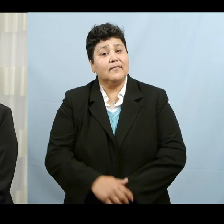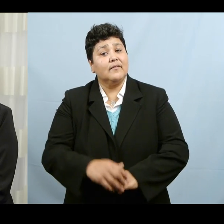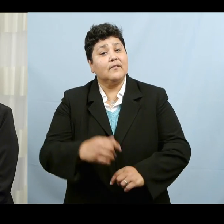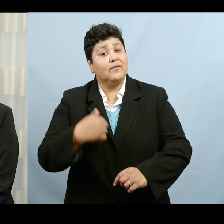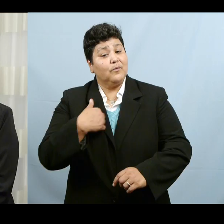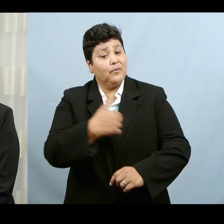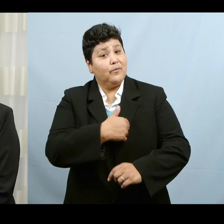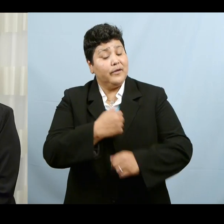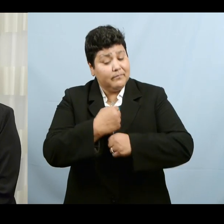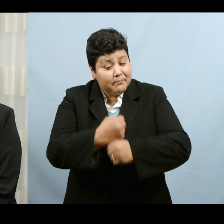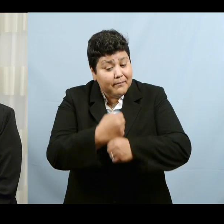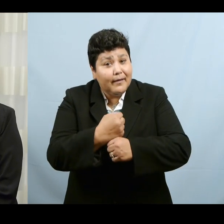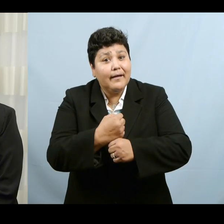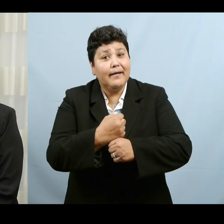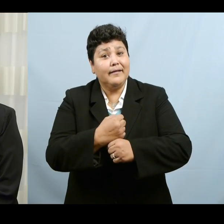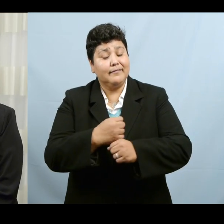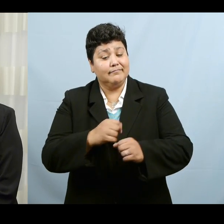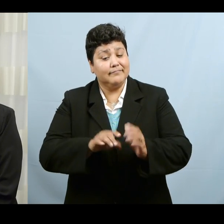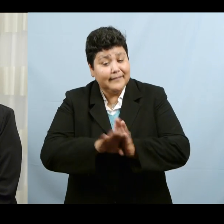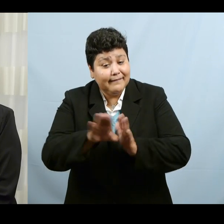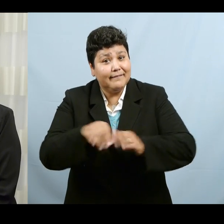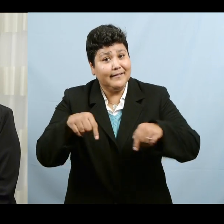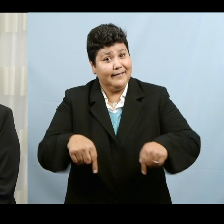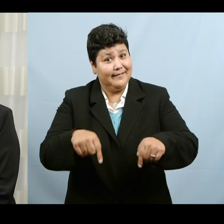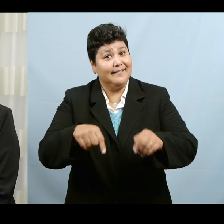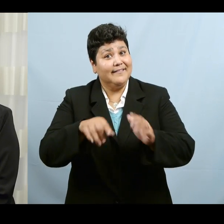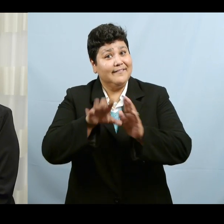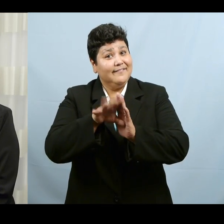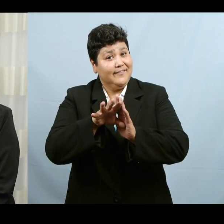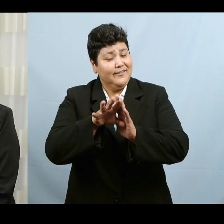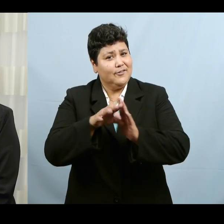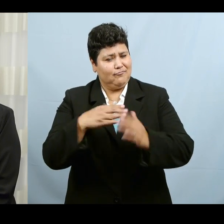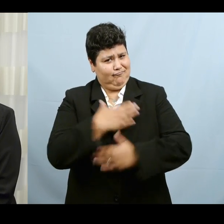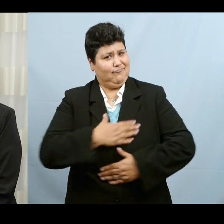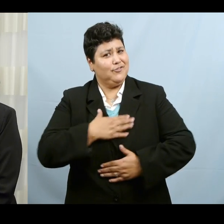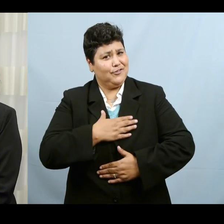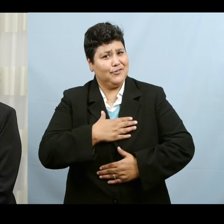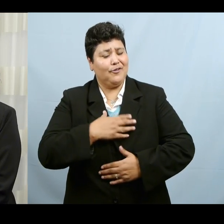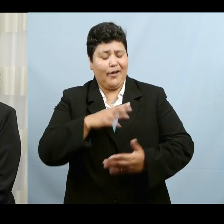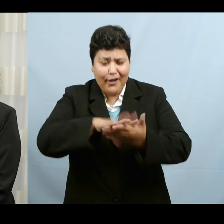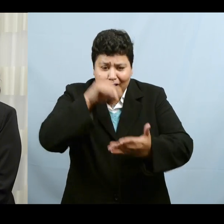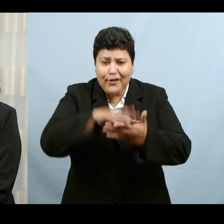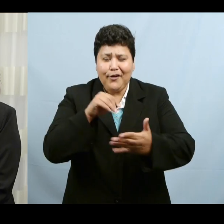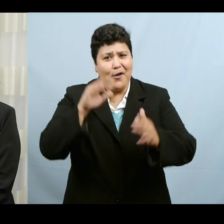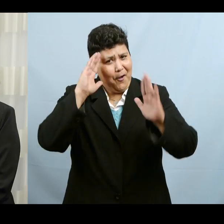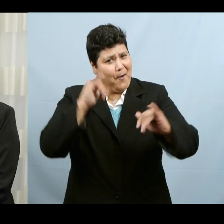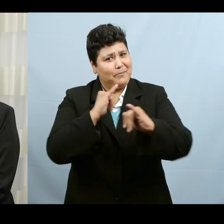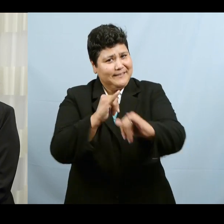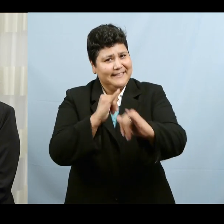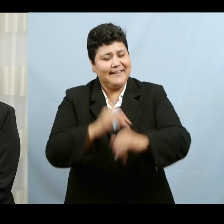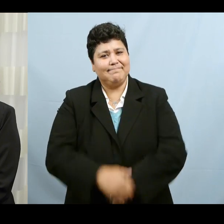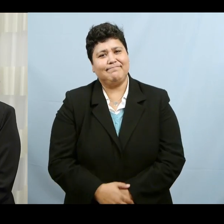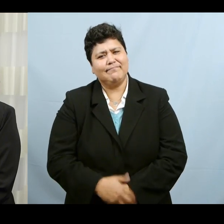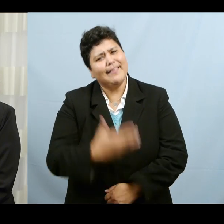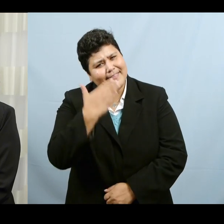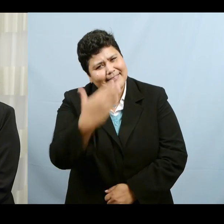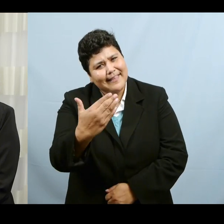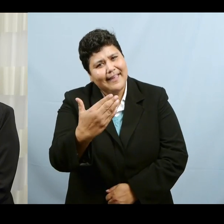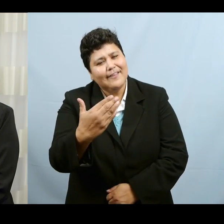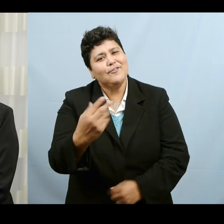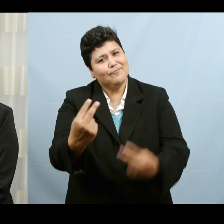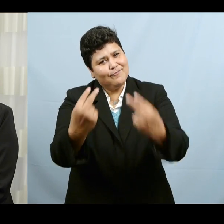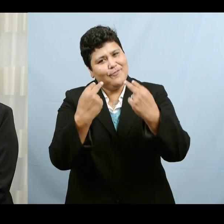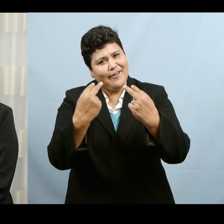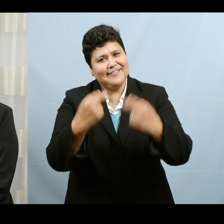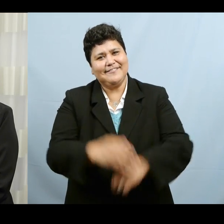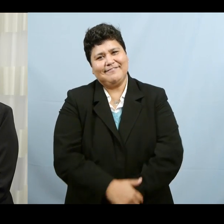We hope that you will benefit and learn from this tool as much as we did in bringing it together. Thank you for taking the time to